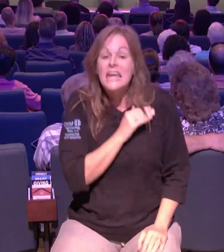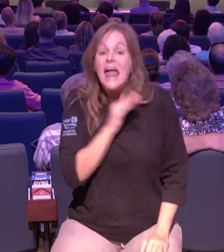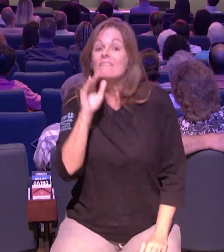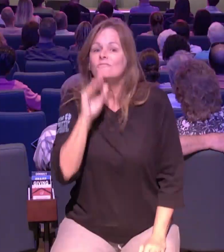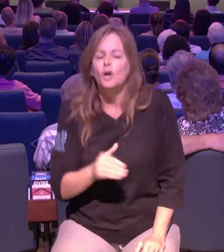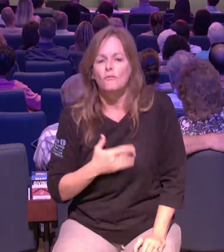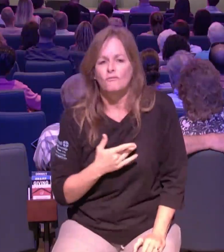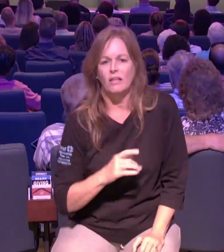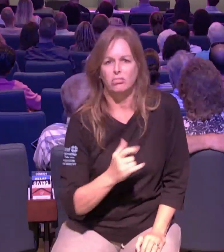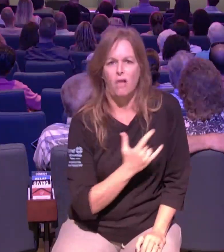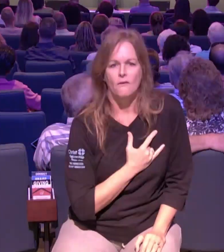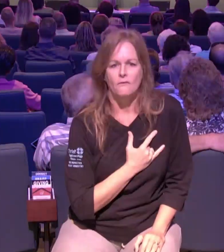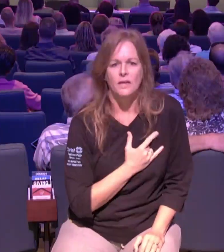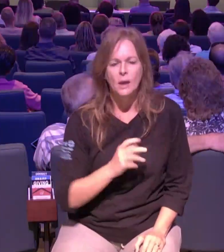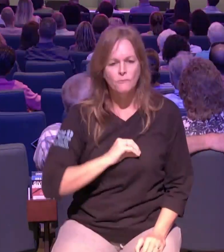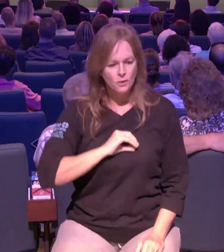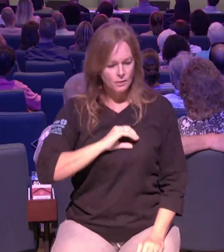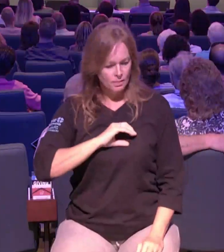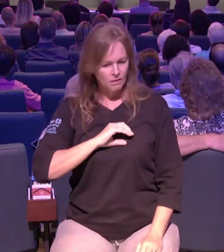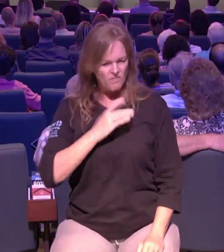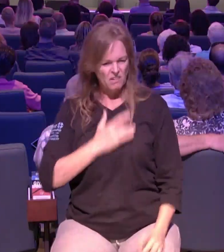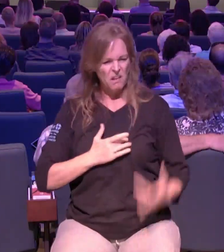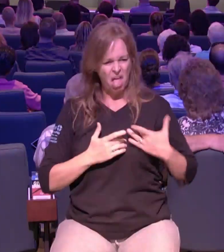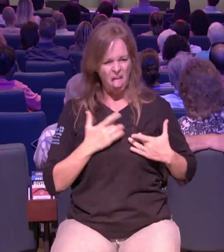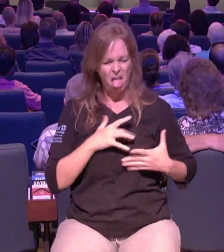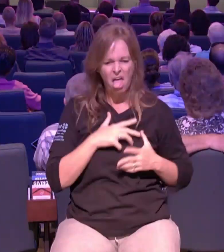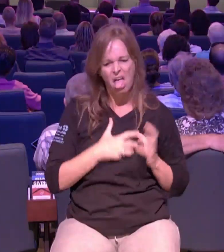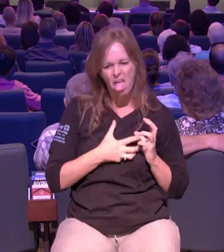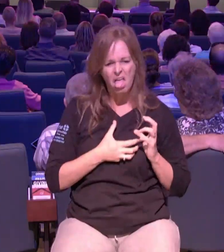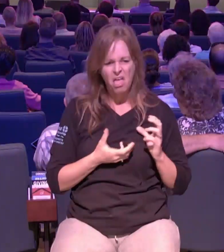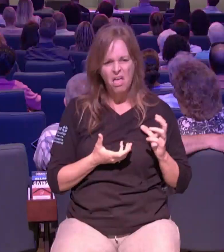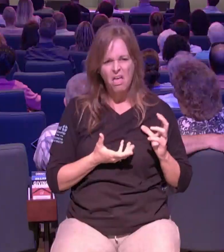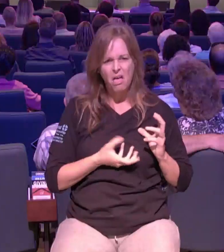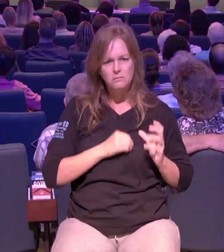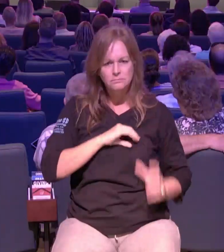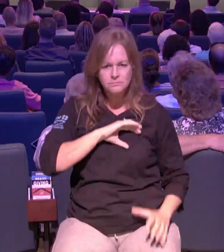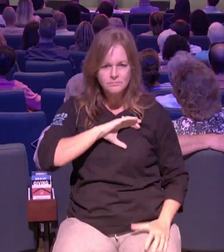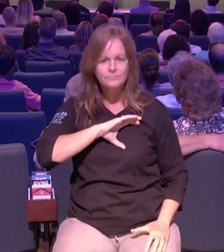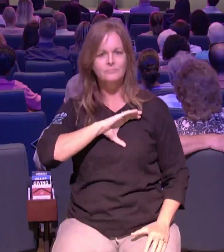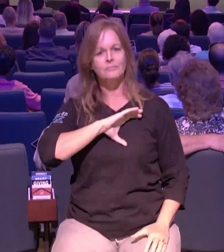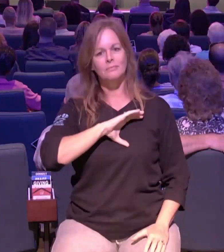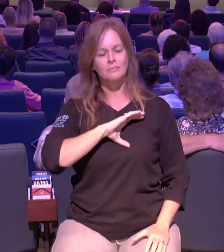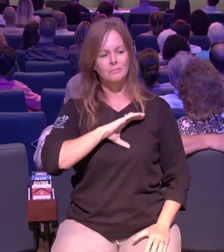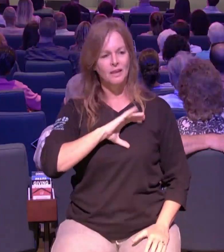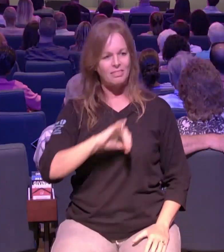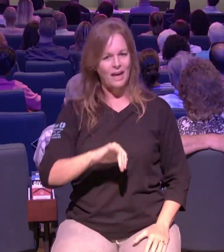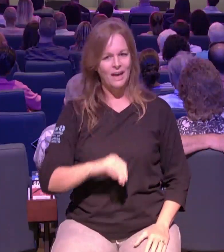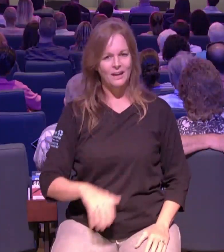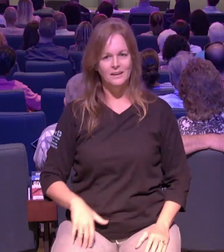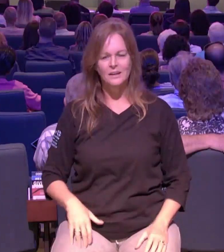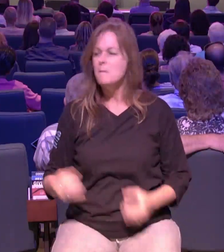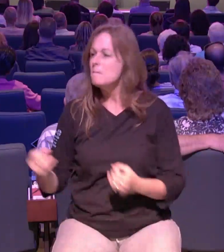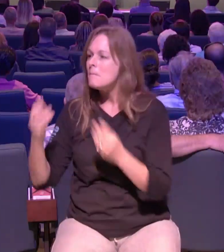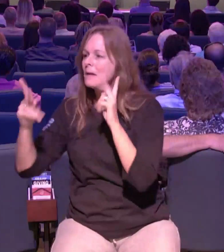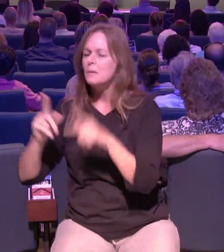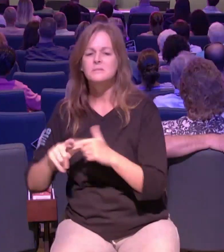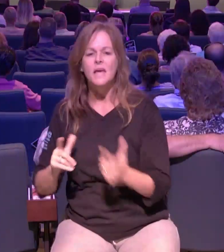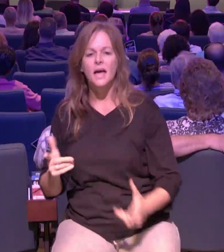man it's not little it's big it's a big thing in someone's life and heart to know they are loved and welcomed and that's why allison yuri